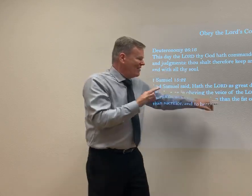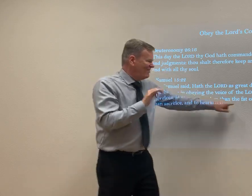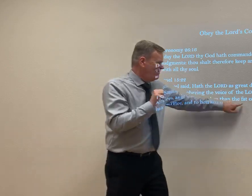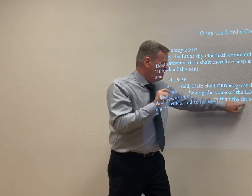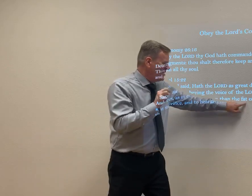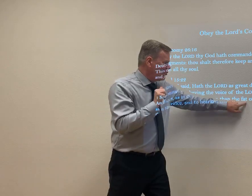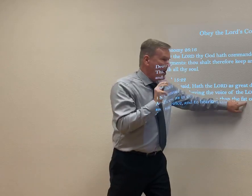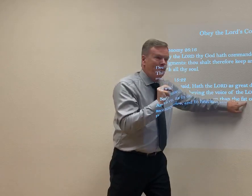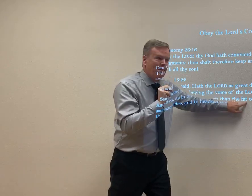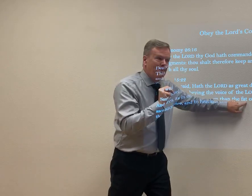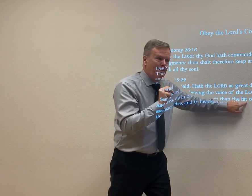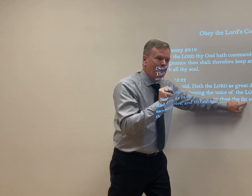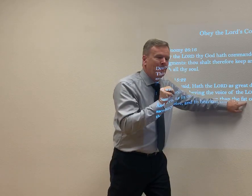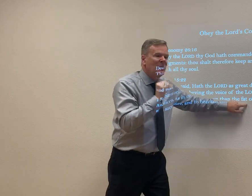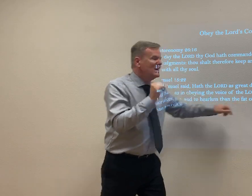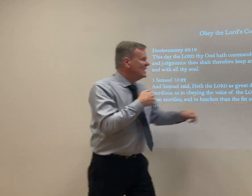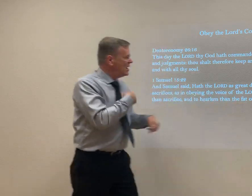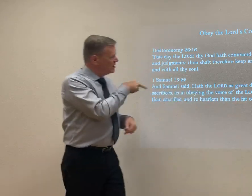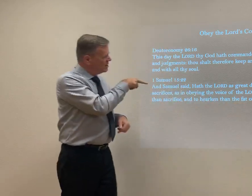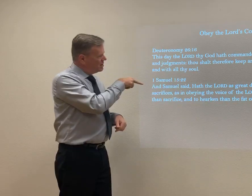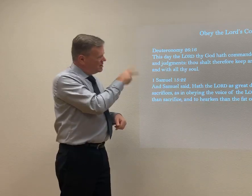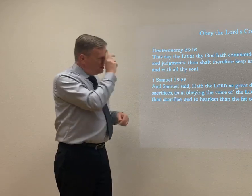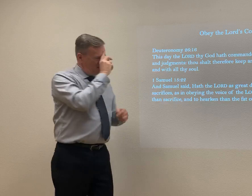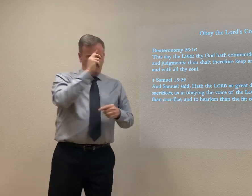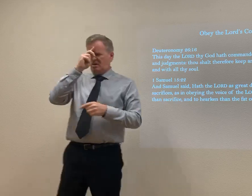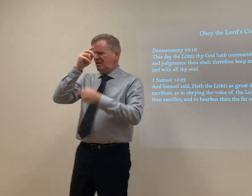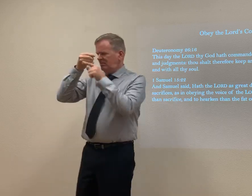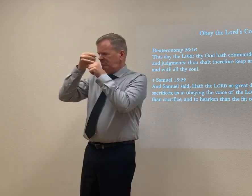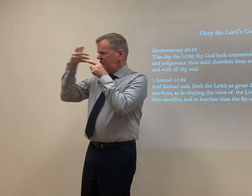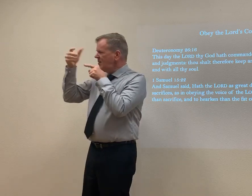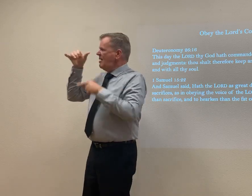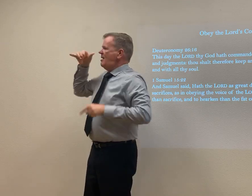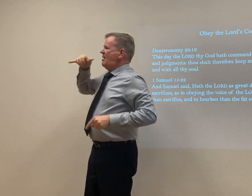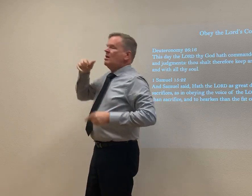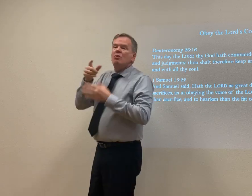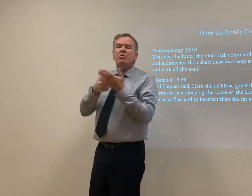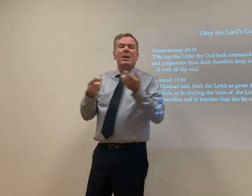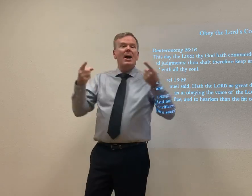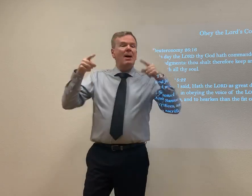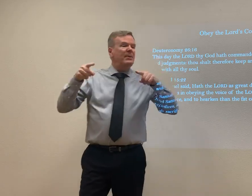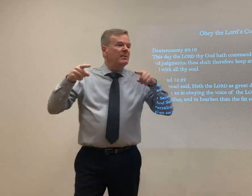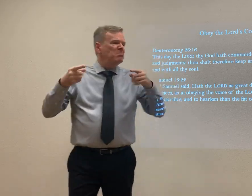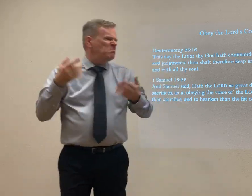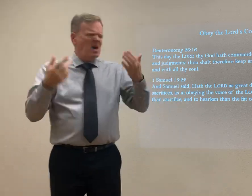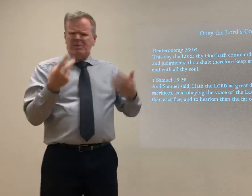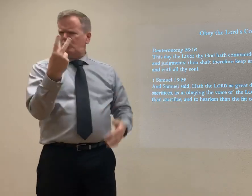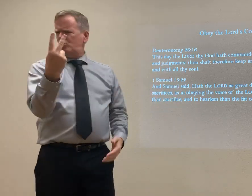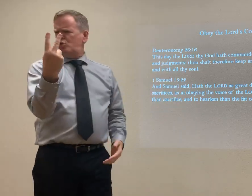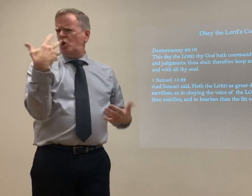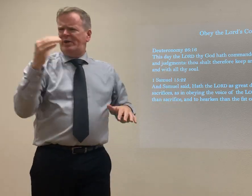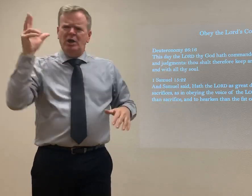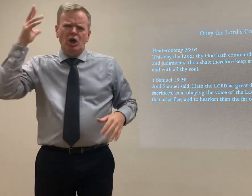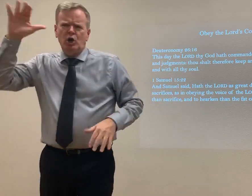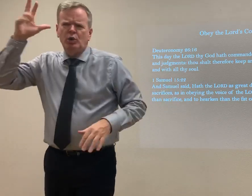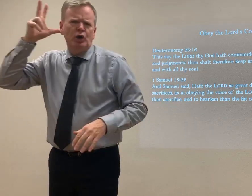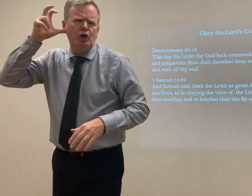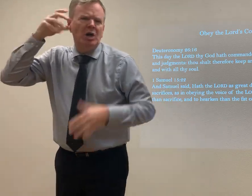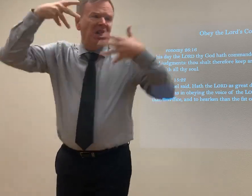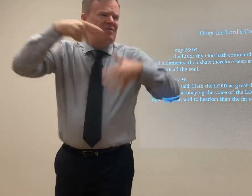To hearken is better than the fat of rams. So when we understand what's going on contextually, there's, some of you may have already